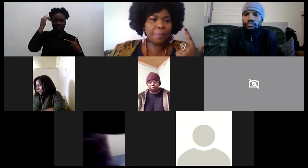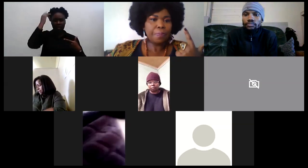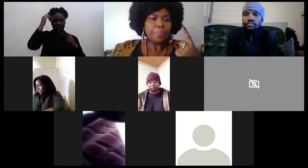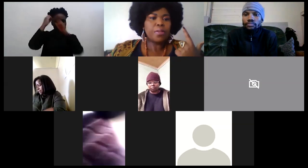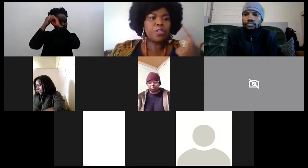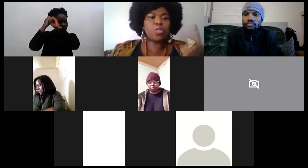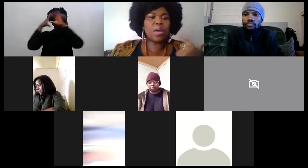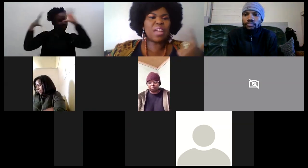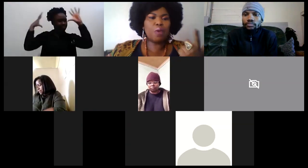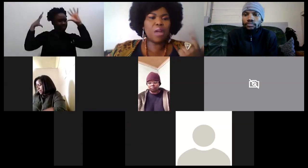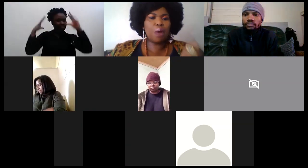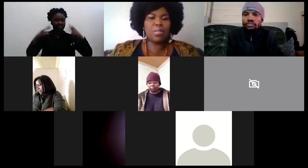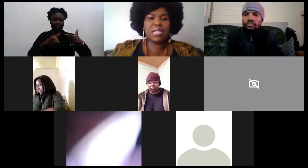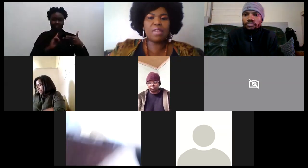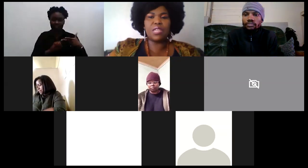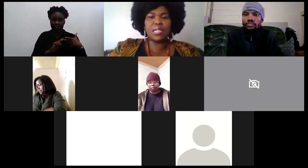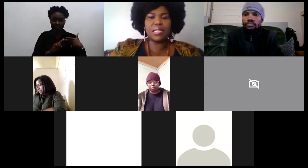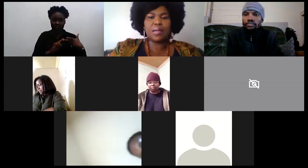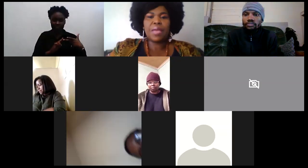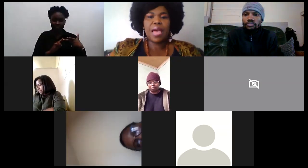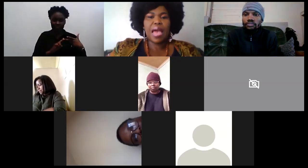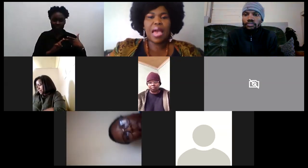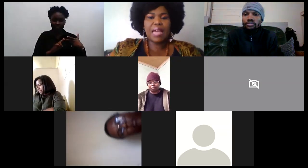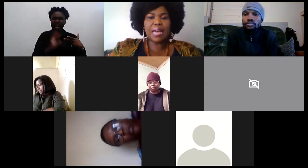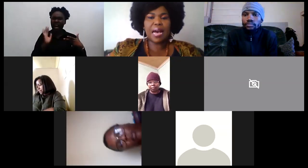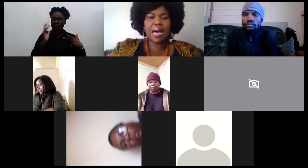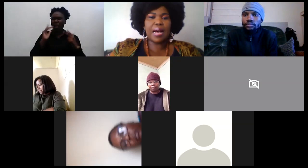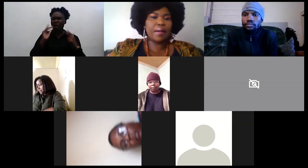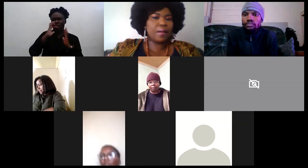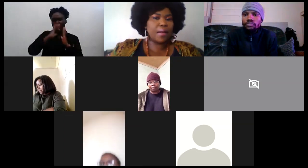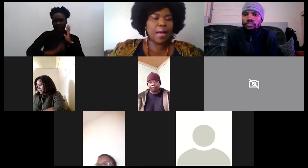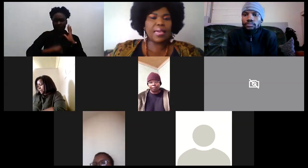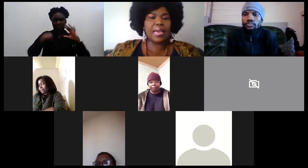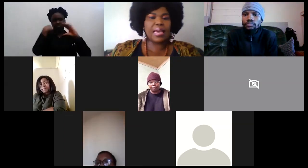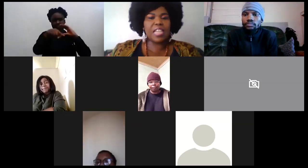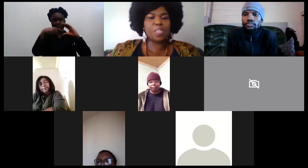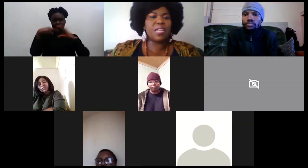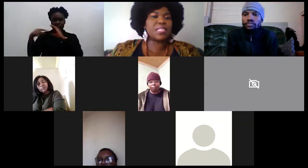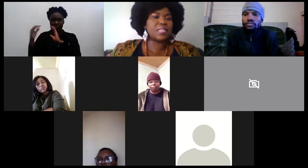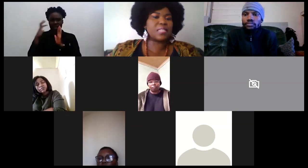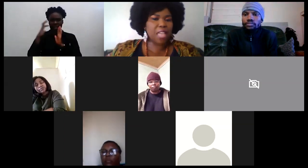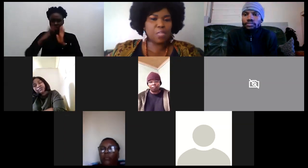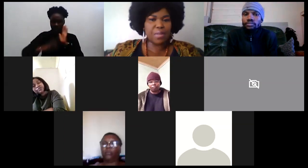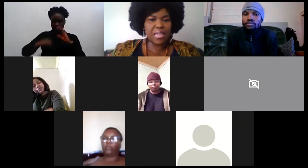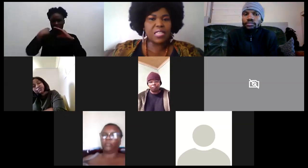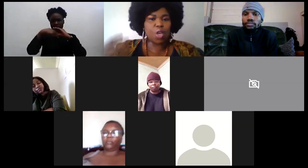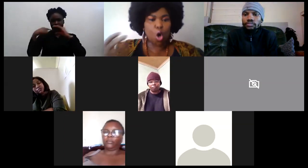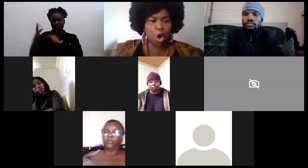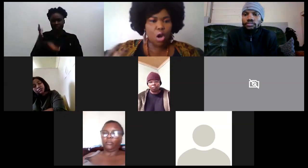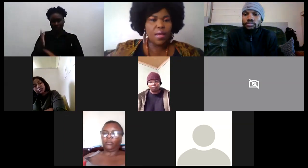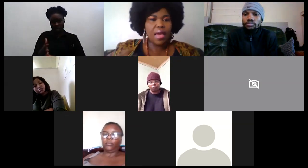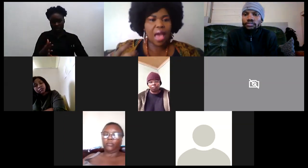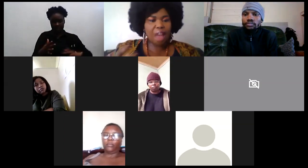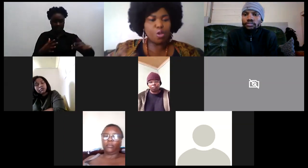don't worry i will i will send you this and uh again experience experiencing